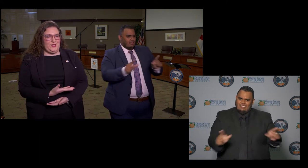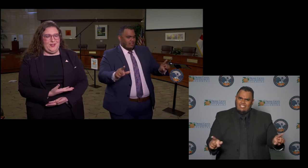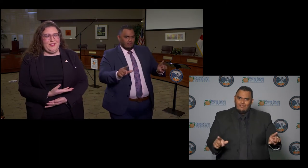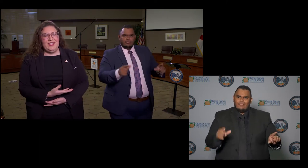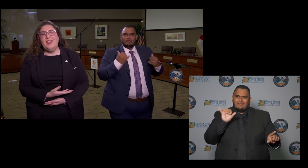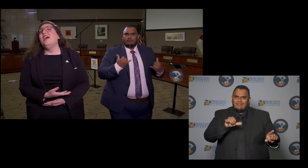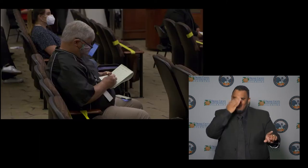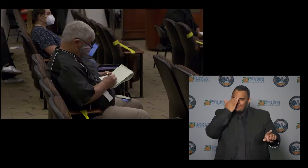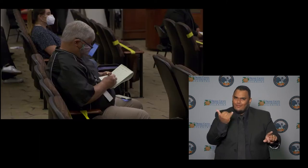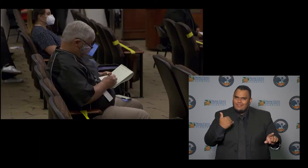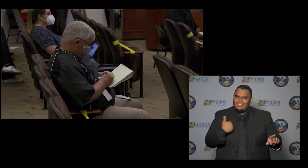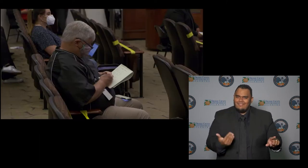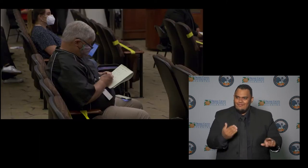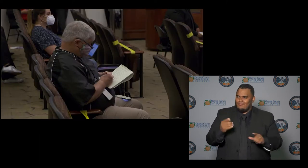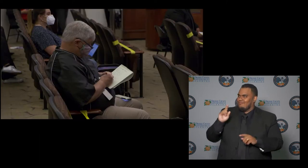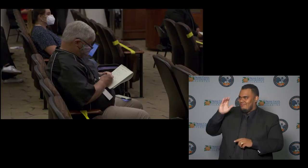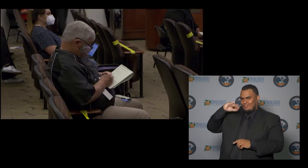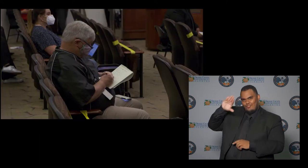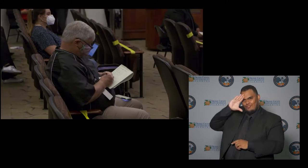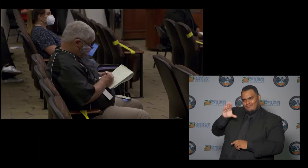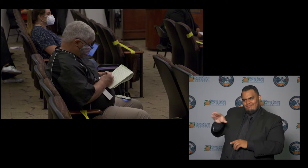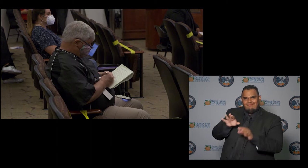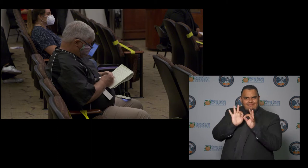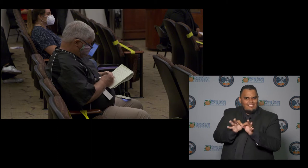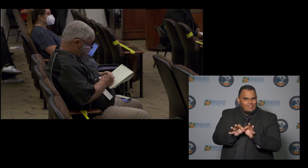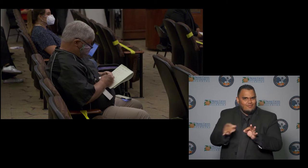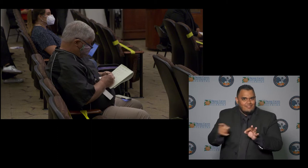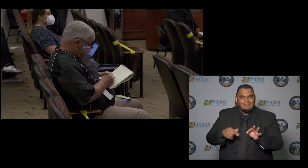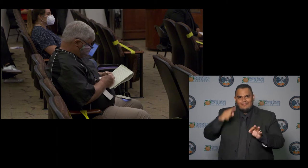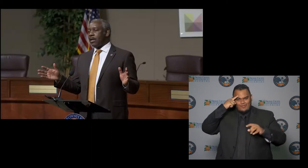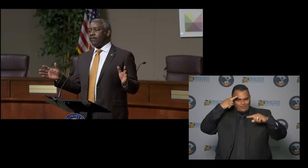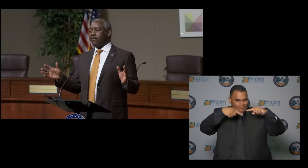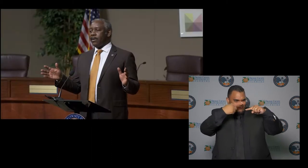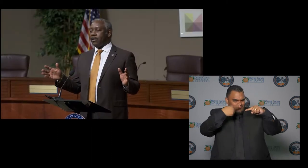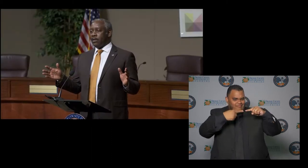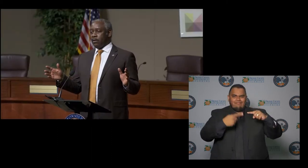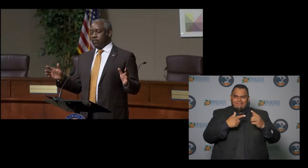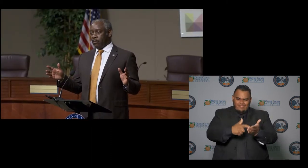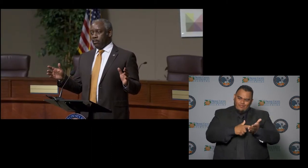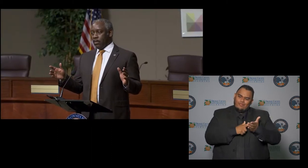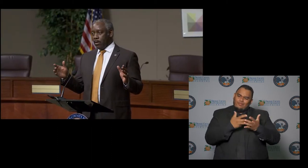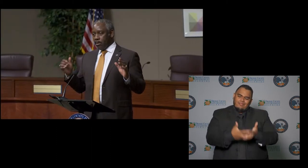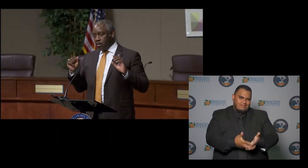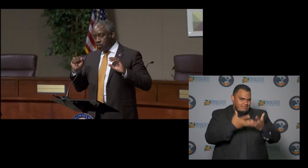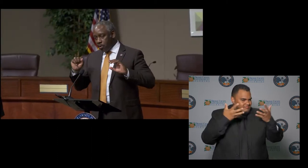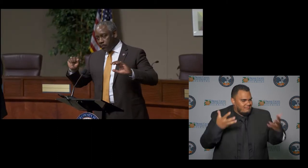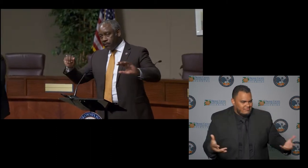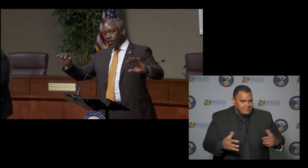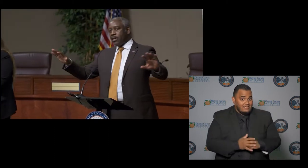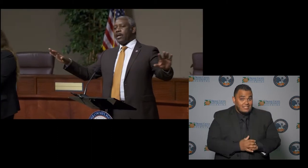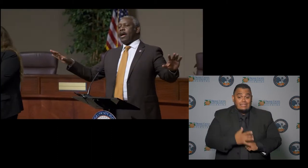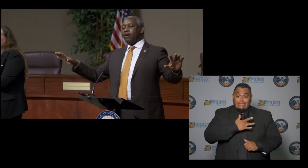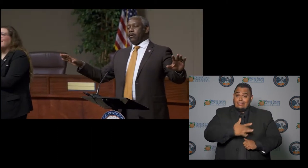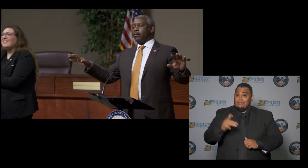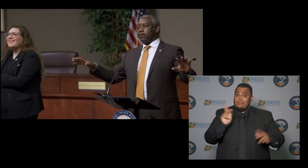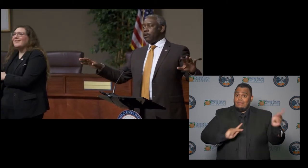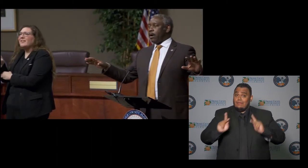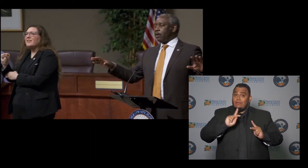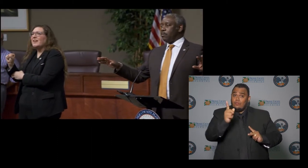Jonathan for the brain to process information it's it takes a lot on your brain usually when people ask you know after work